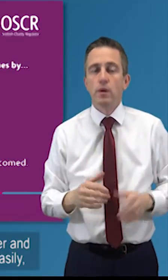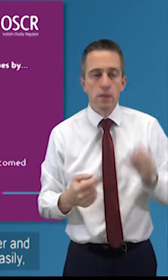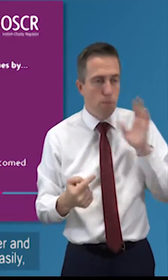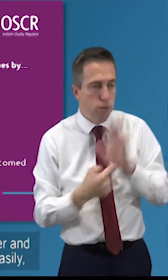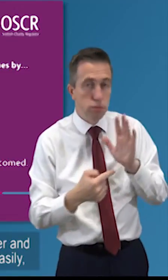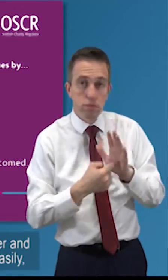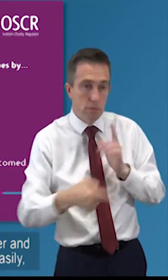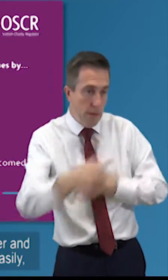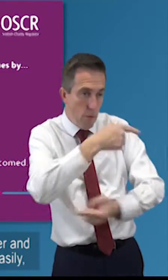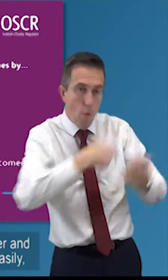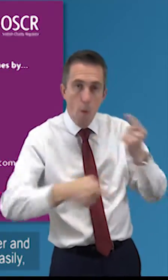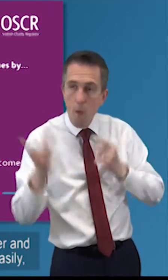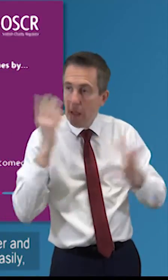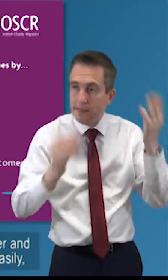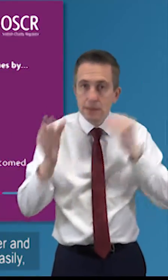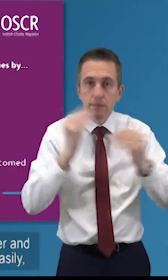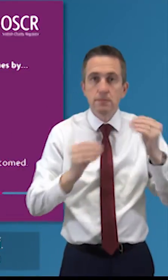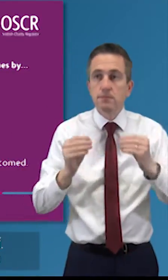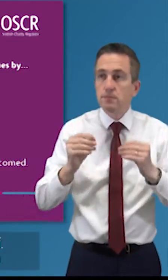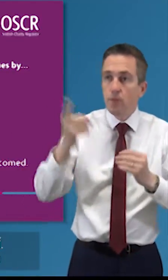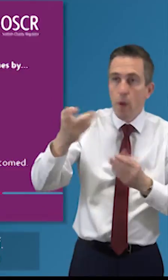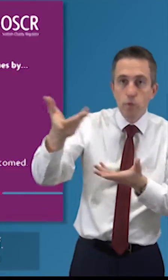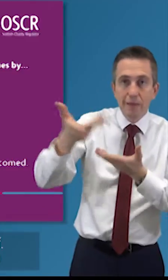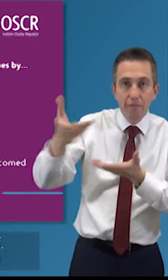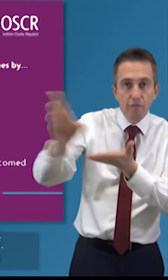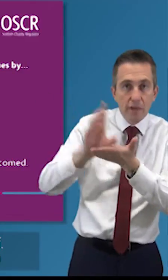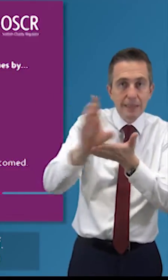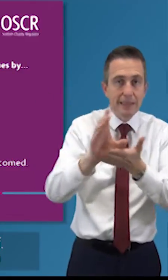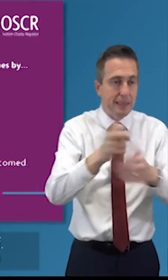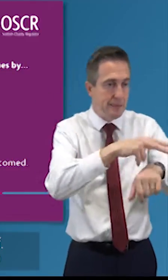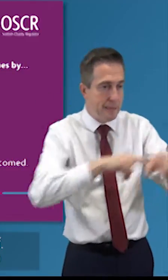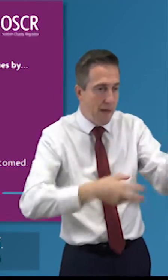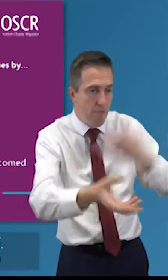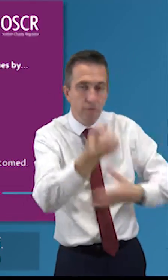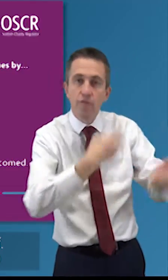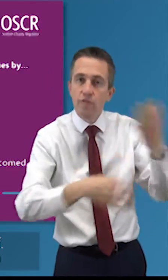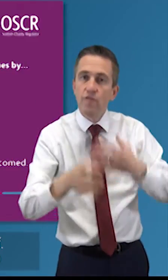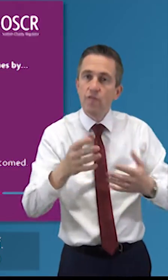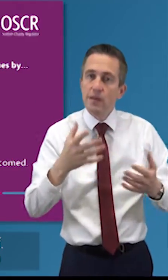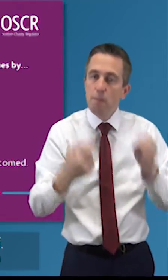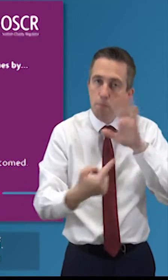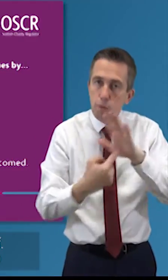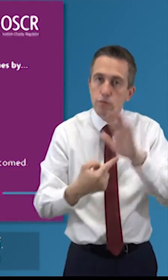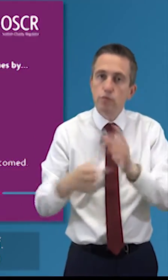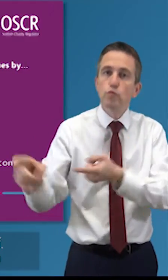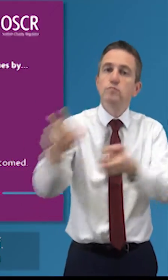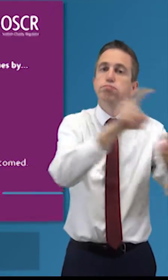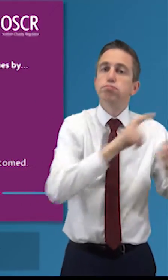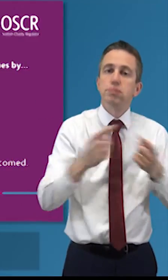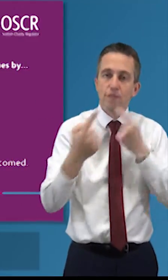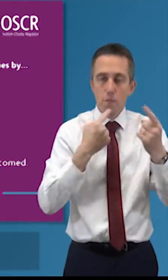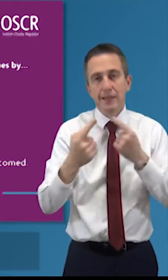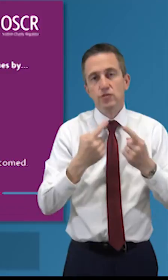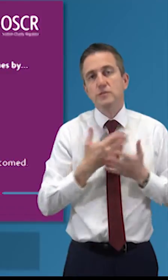you need to listen to each other you need to listen to your beneficiaries listen to your staff what that means will depend on what you do